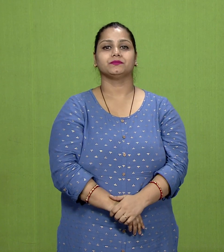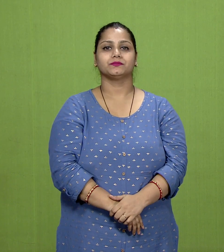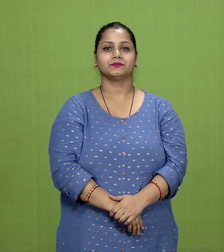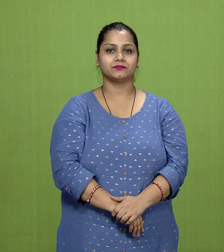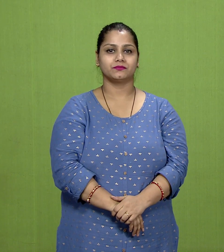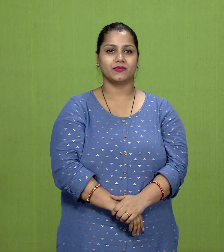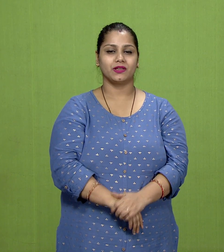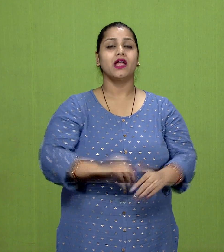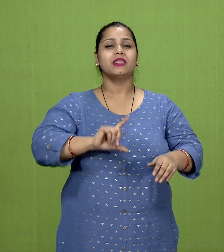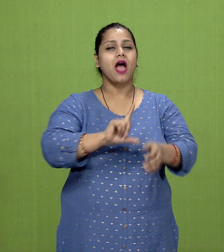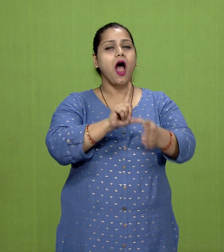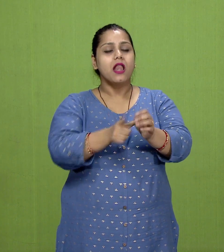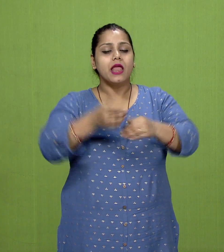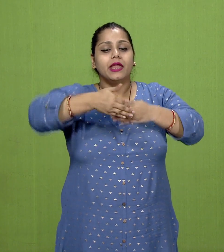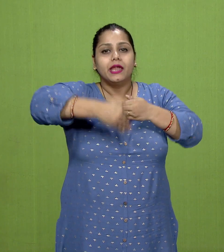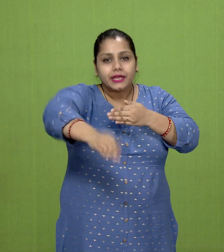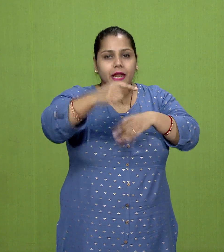during the later Vedic period